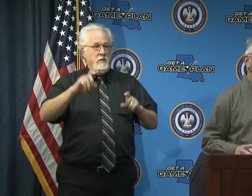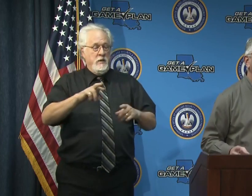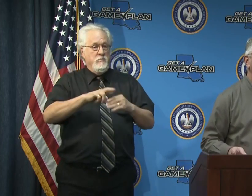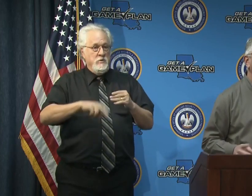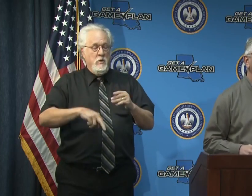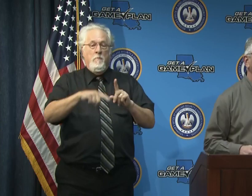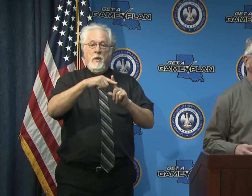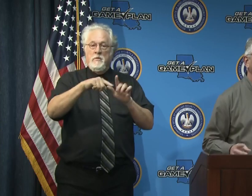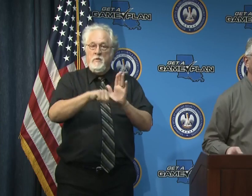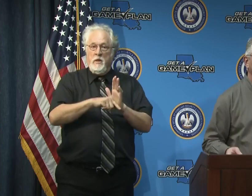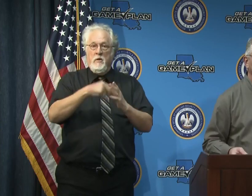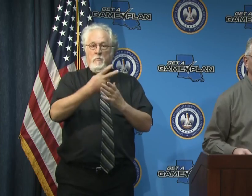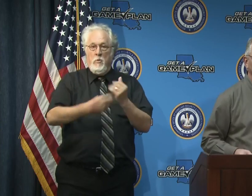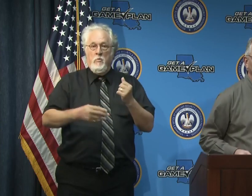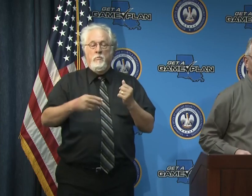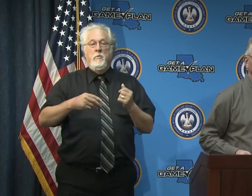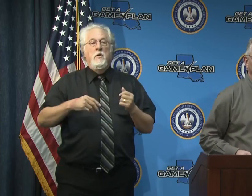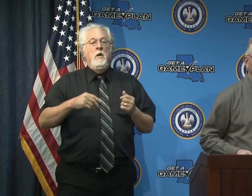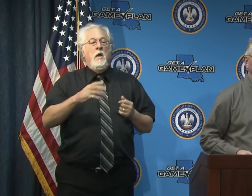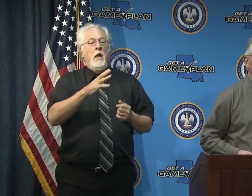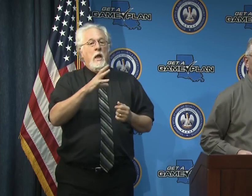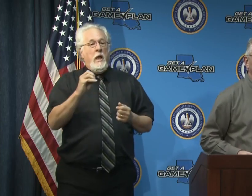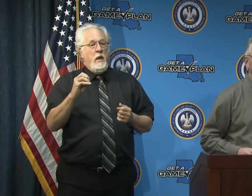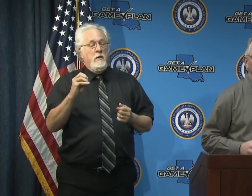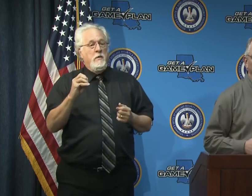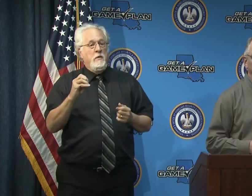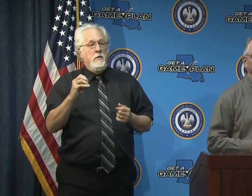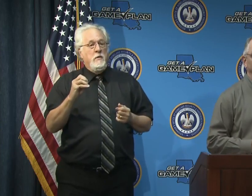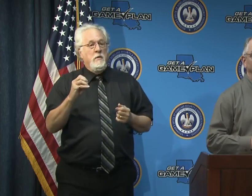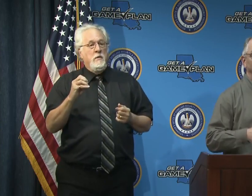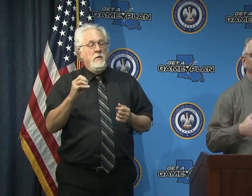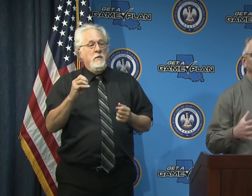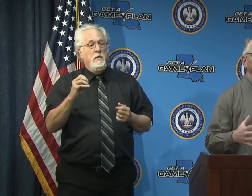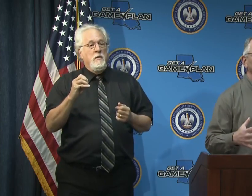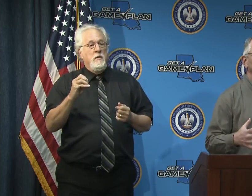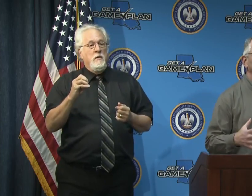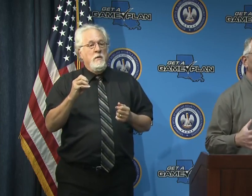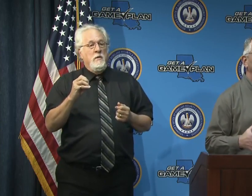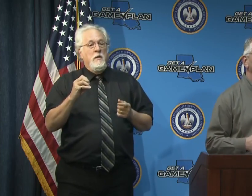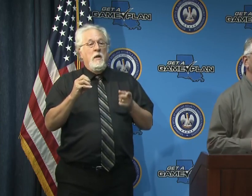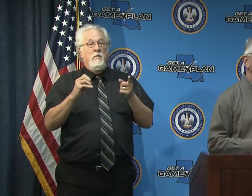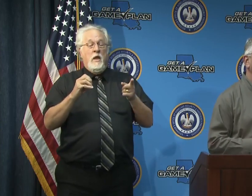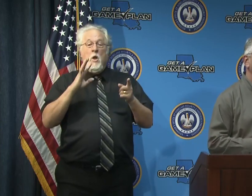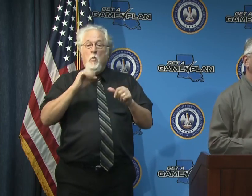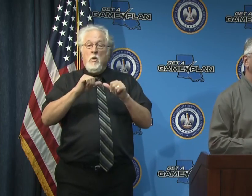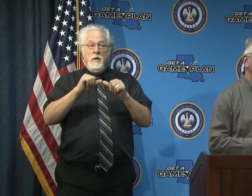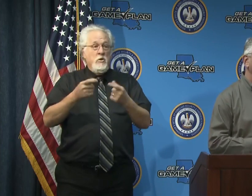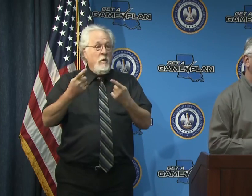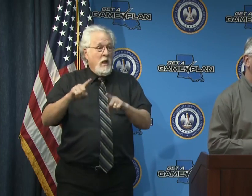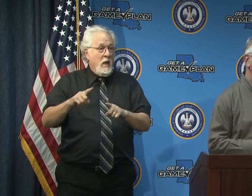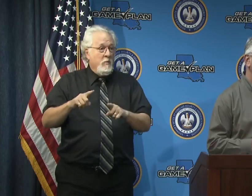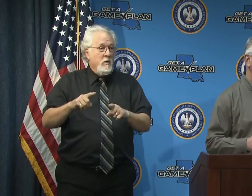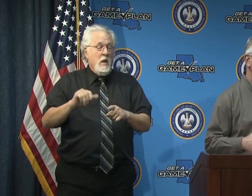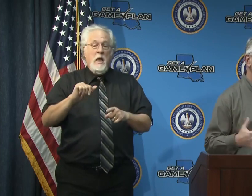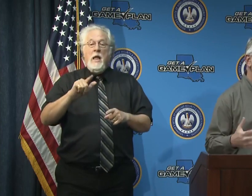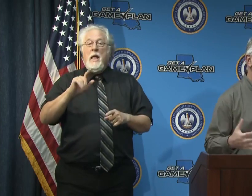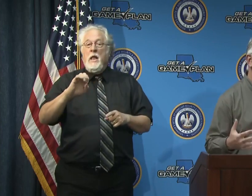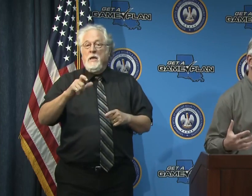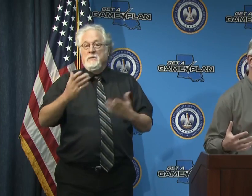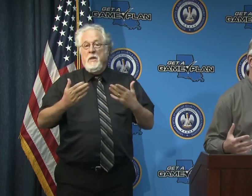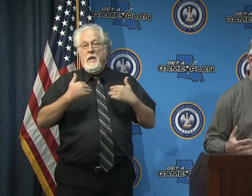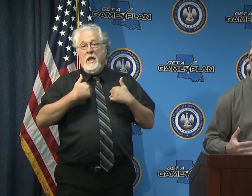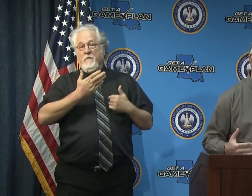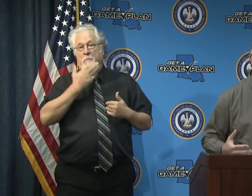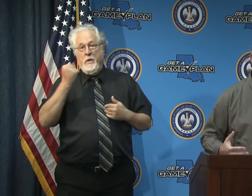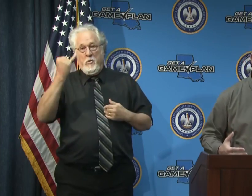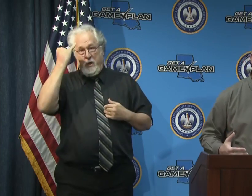both positives and negatives but to the extent that this is going to continue to happen alex may have a better idea of how many more